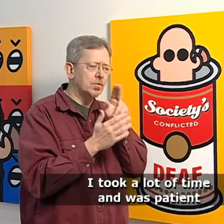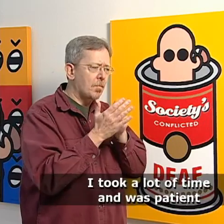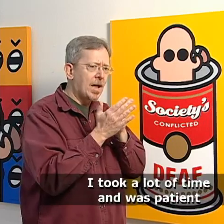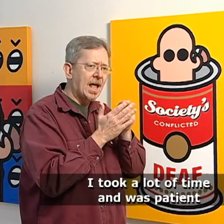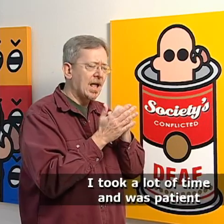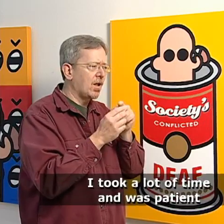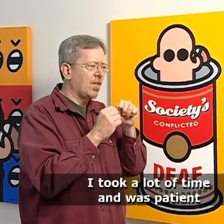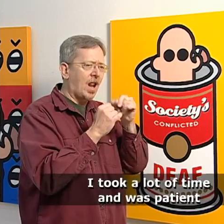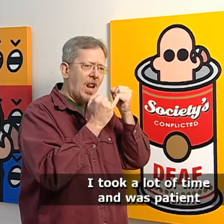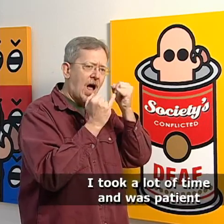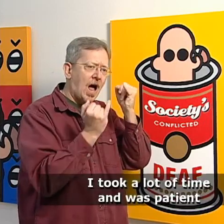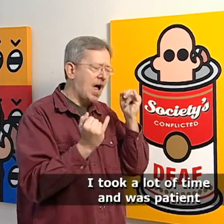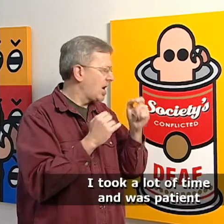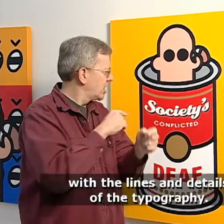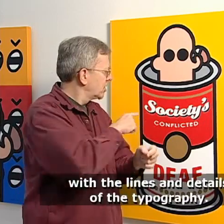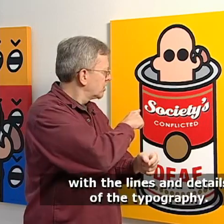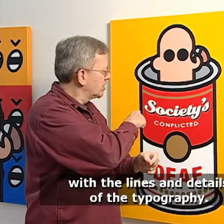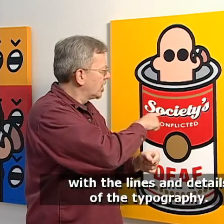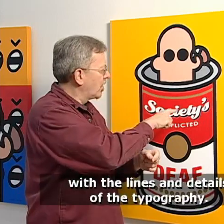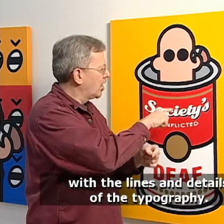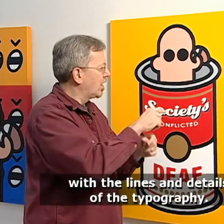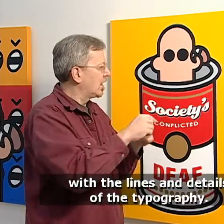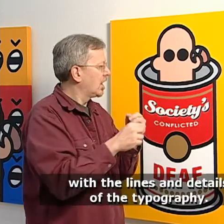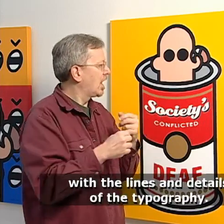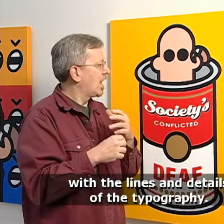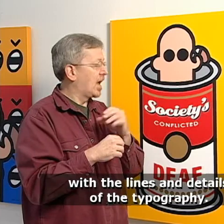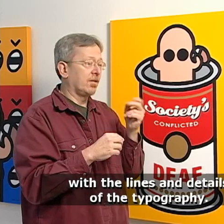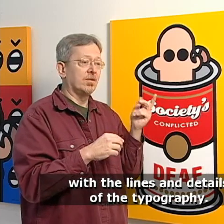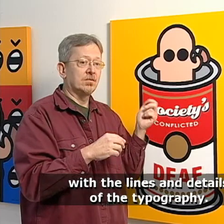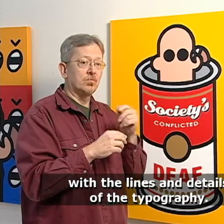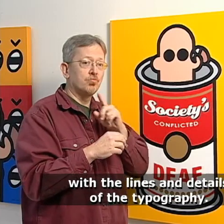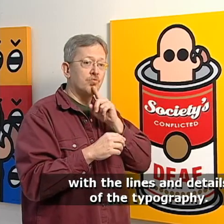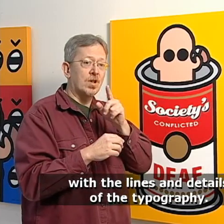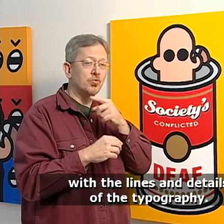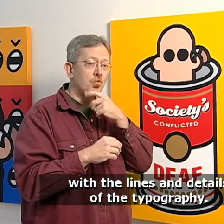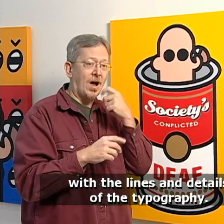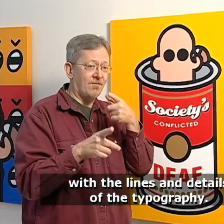I took a lot of time and was patient with the lines and details of the typography.